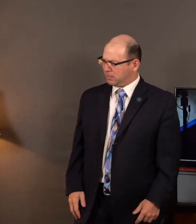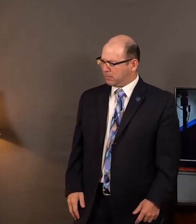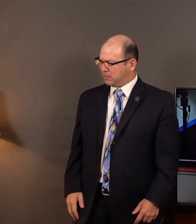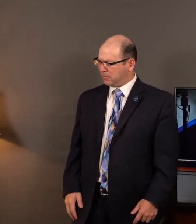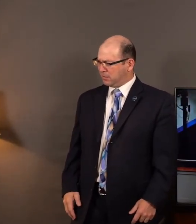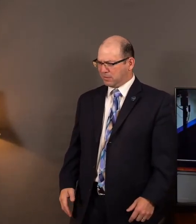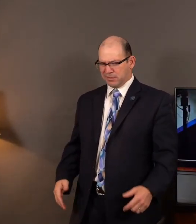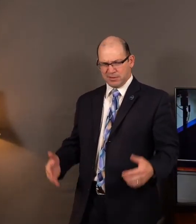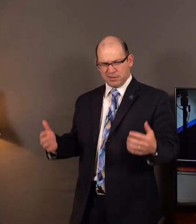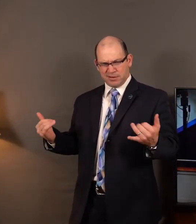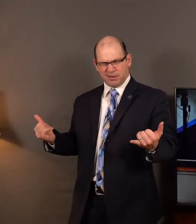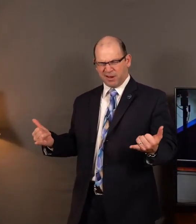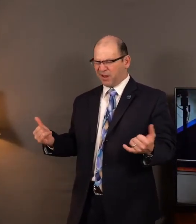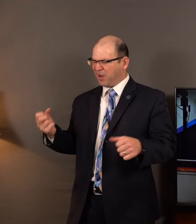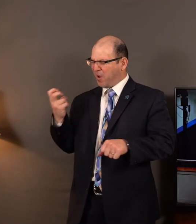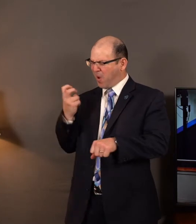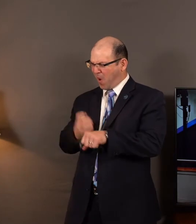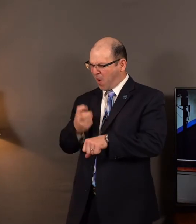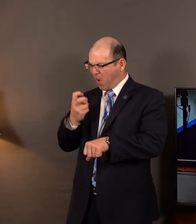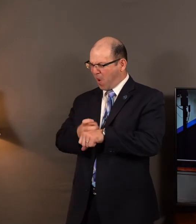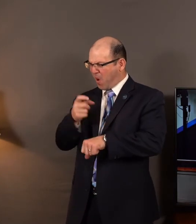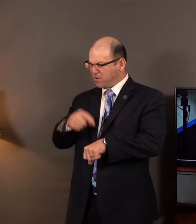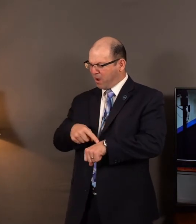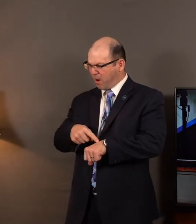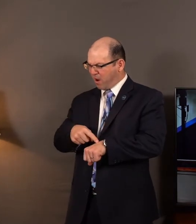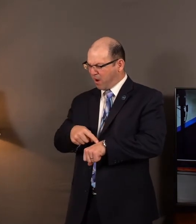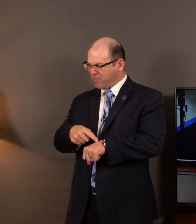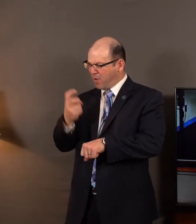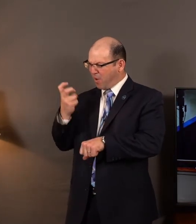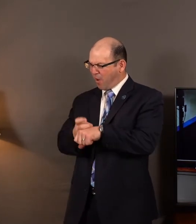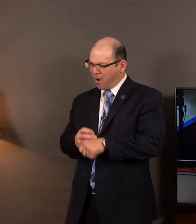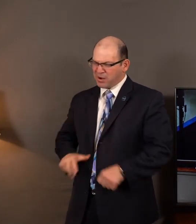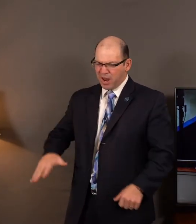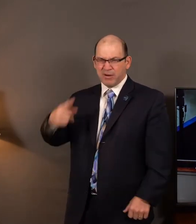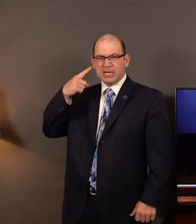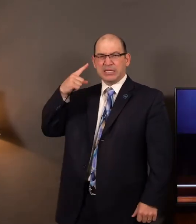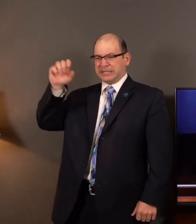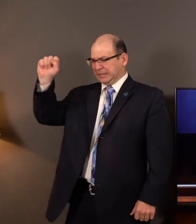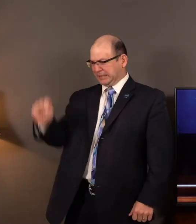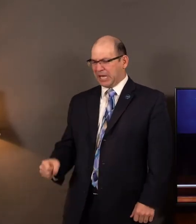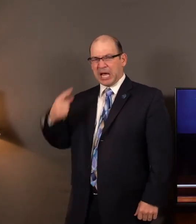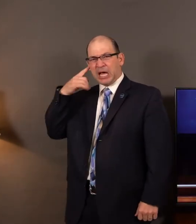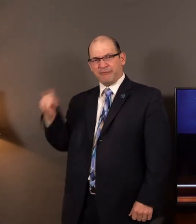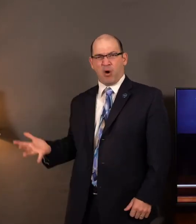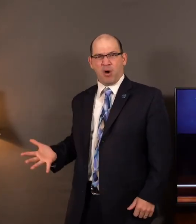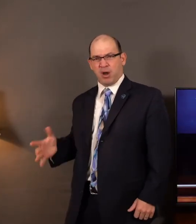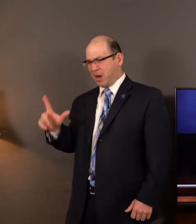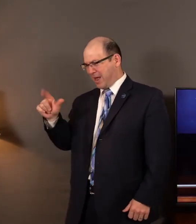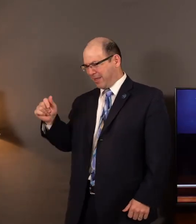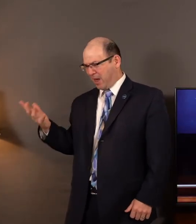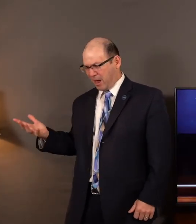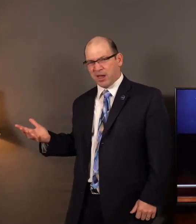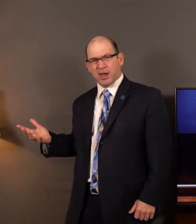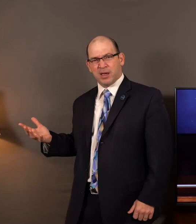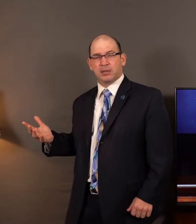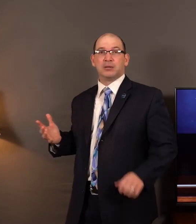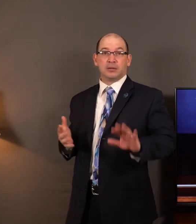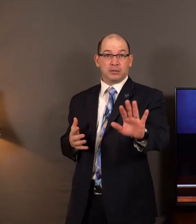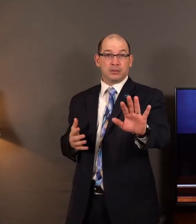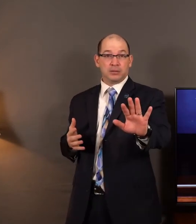a difficult area. This is Southern California in Los Angeles County. Yeah, I know, they did too. Mothers were